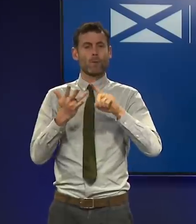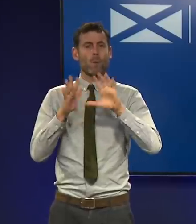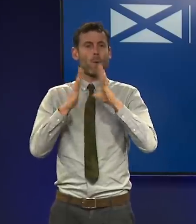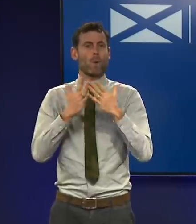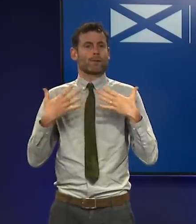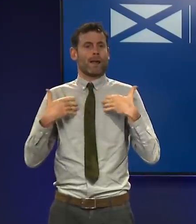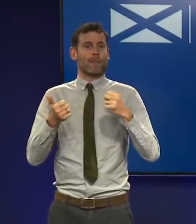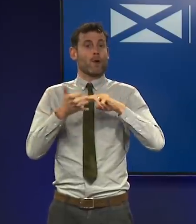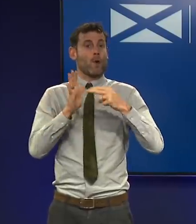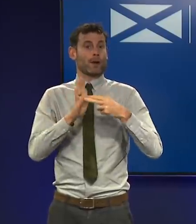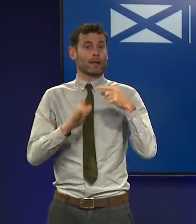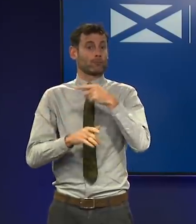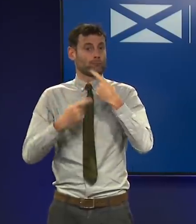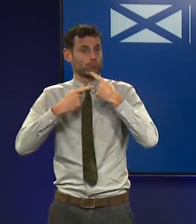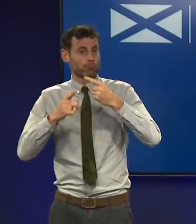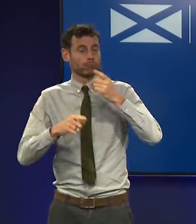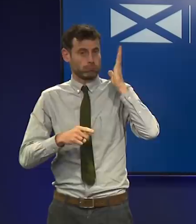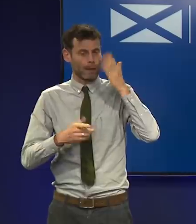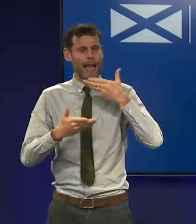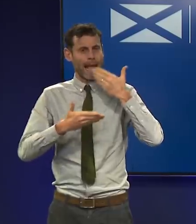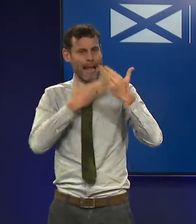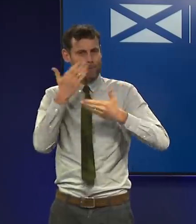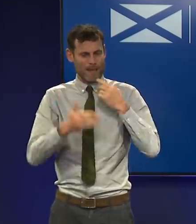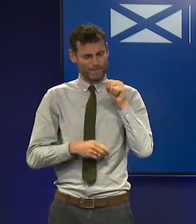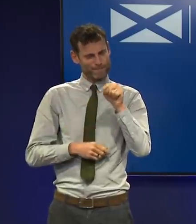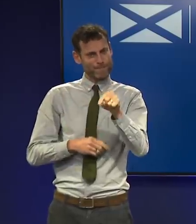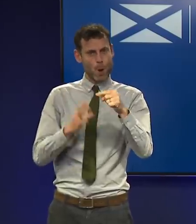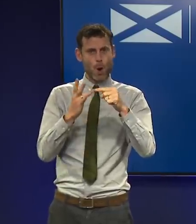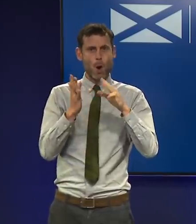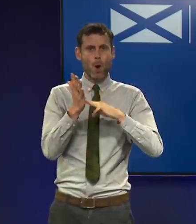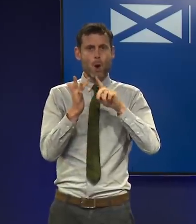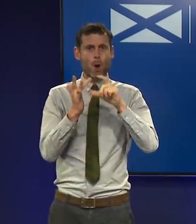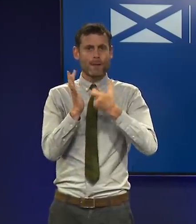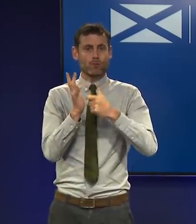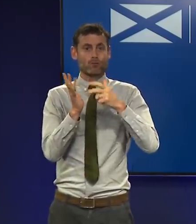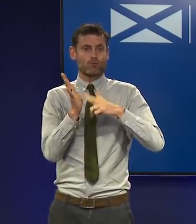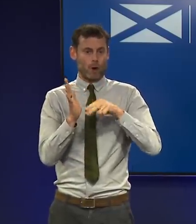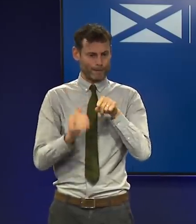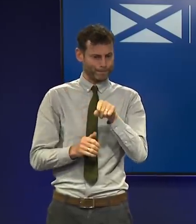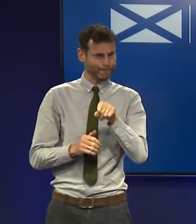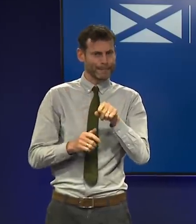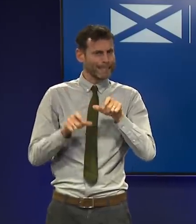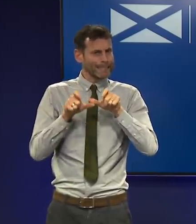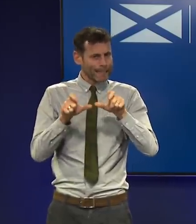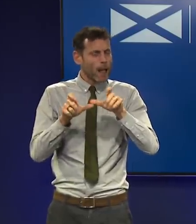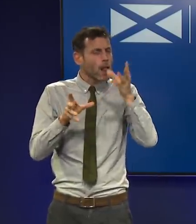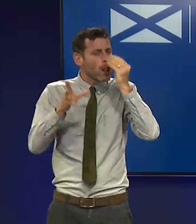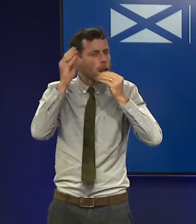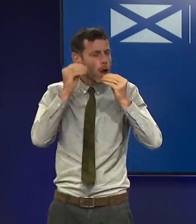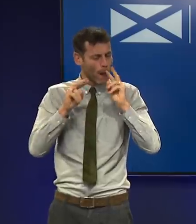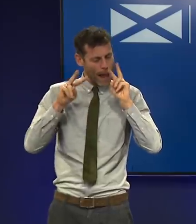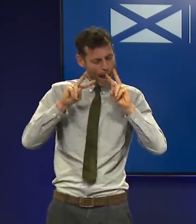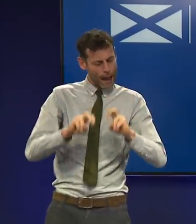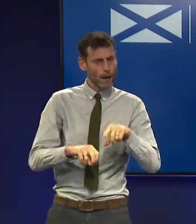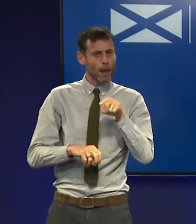There is still a huge amount that we do not yet know about the variant. The number of mutations that it has